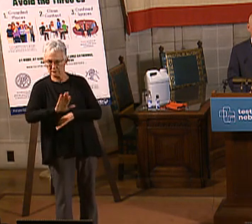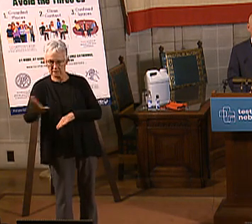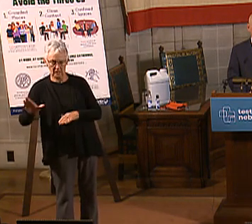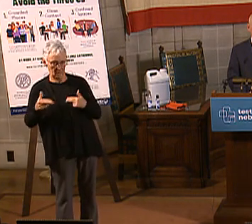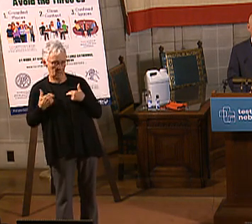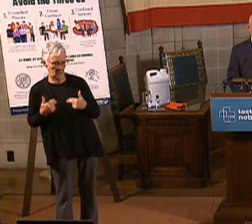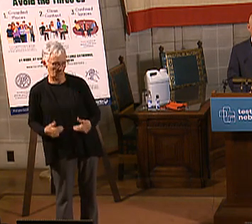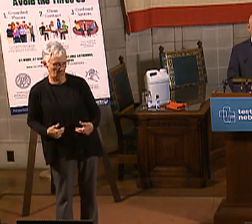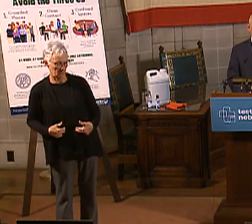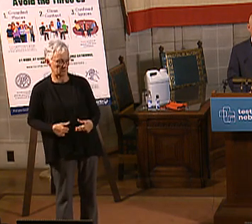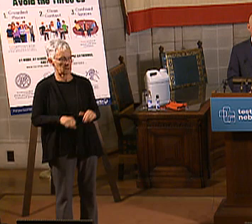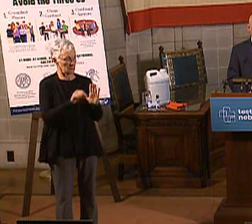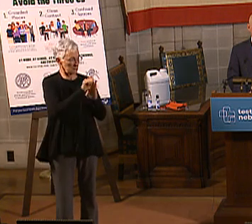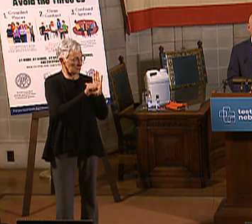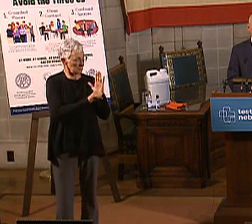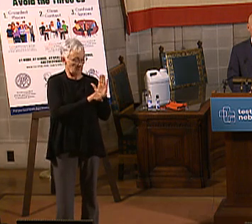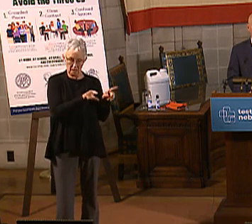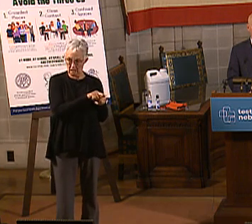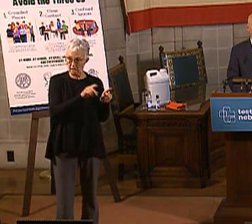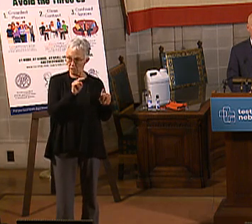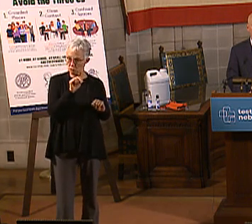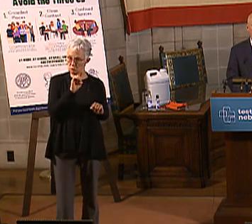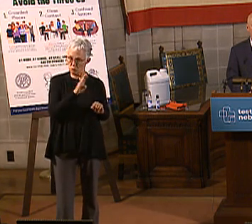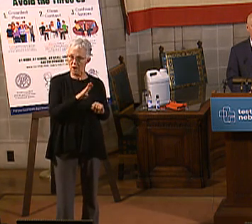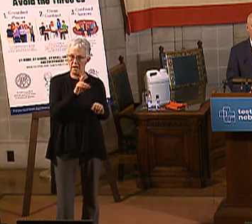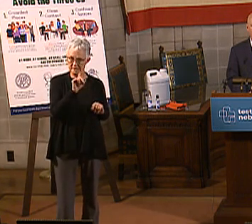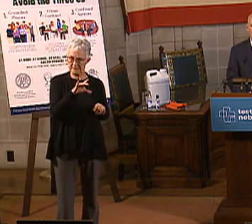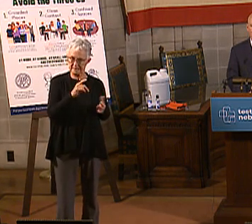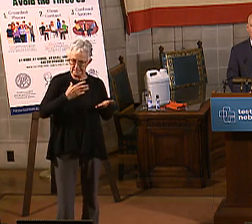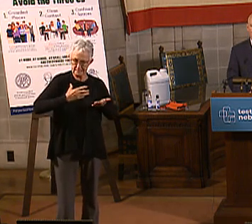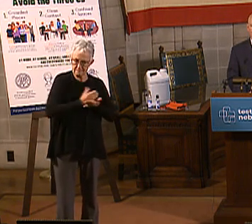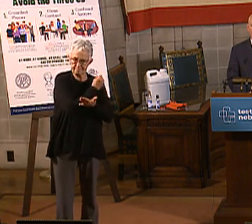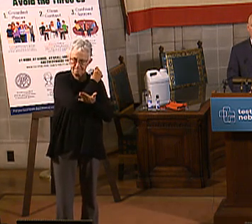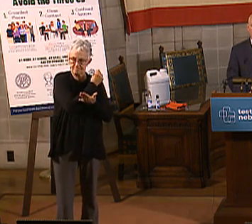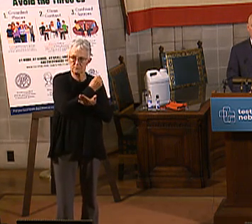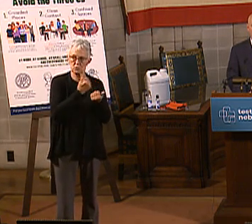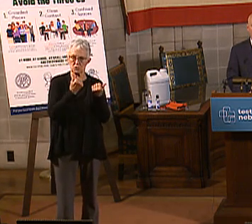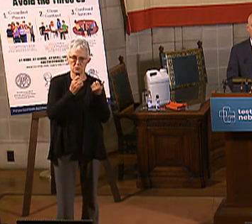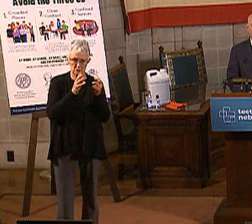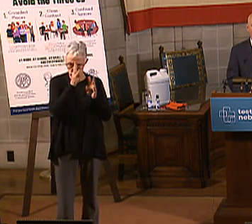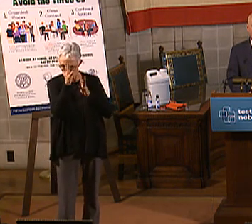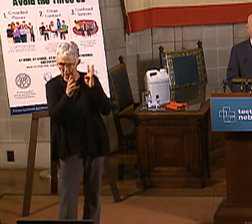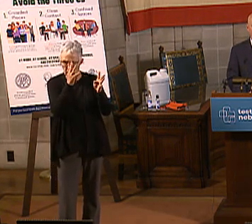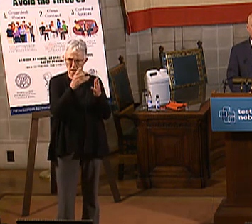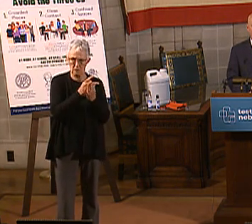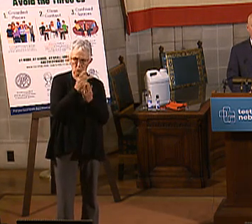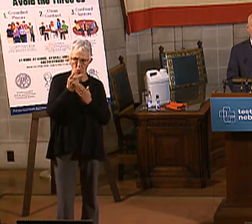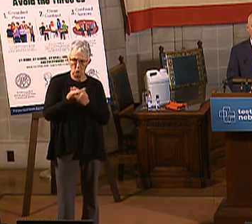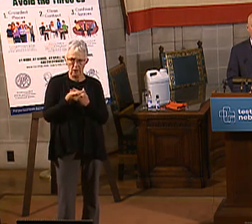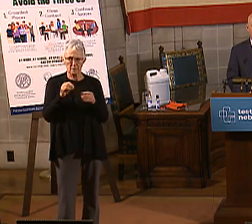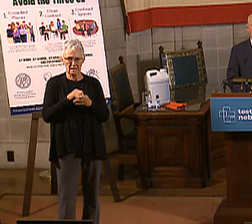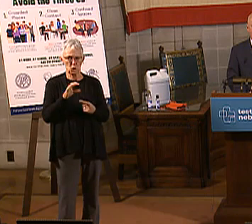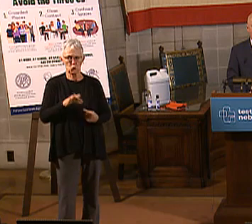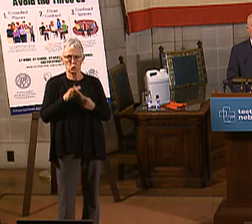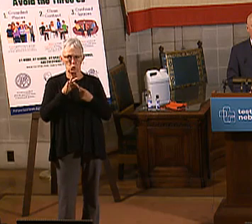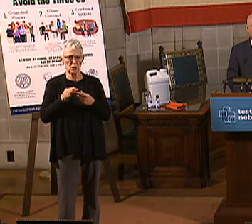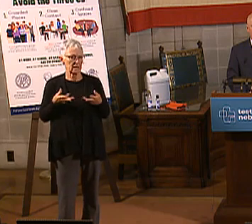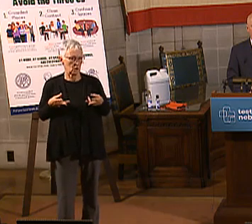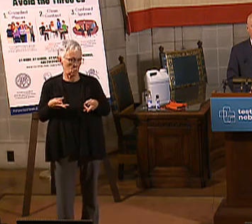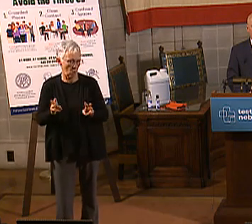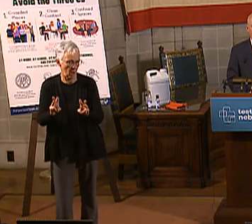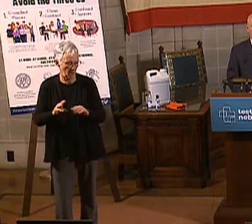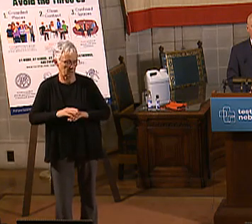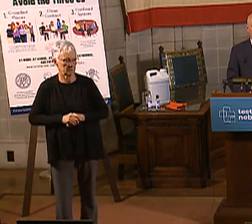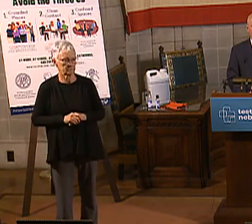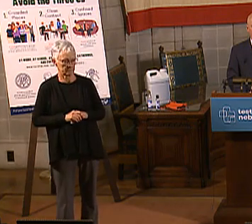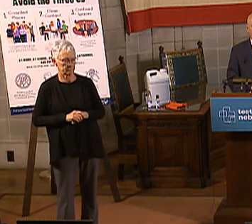Nebraska have taken us up on our invitation to innovate. And all come at the issue in unique ways. And just last week, I was